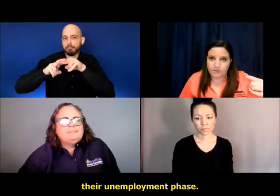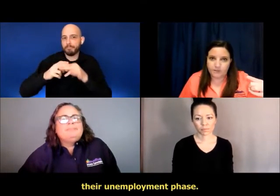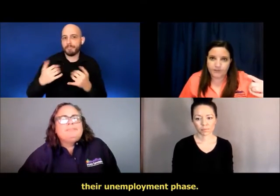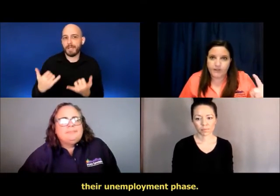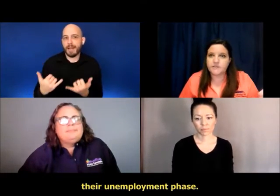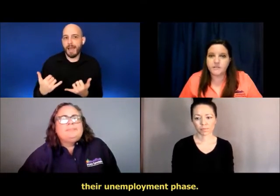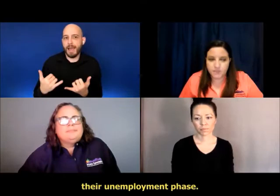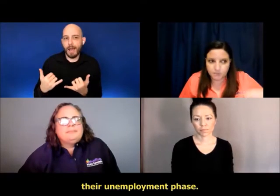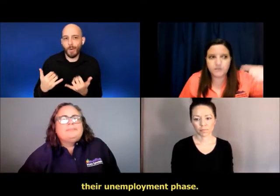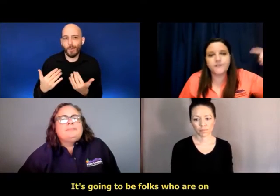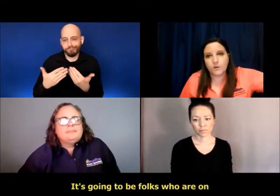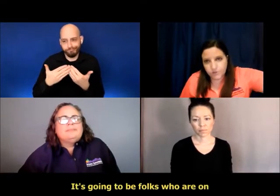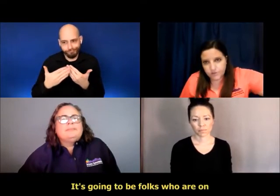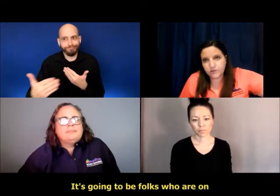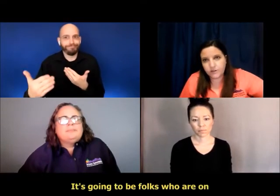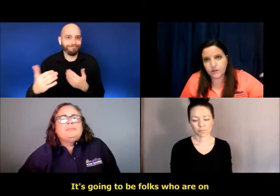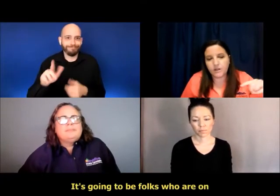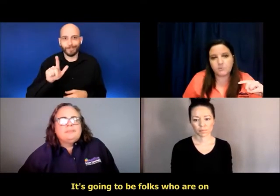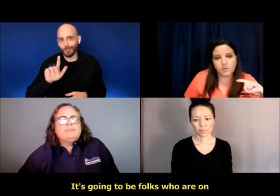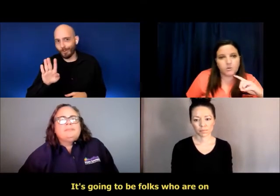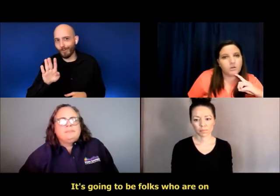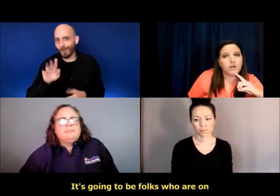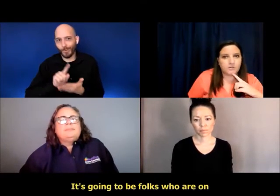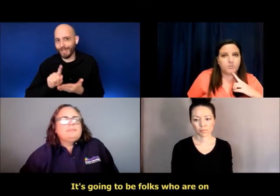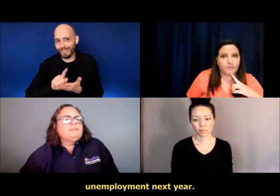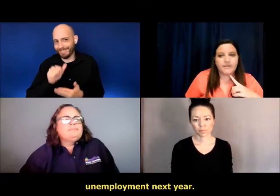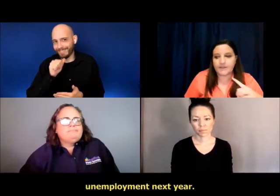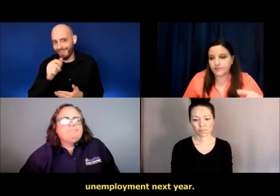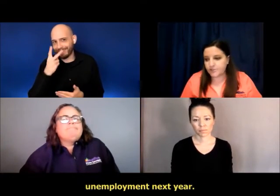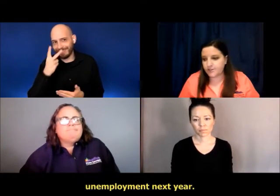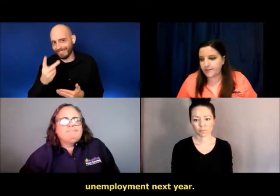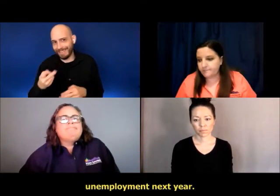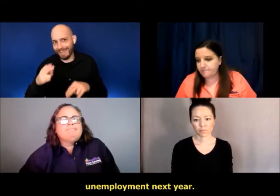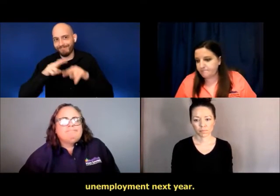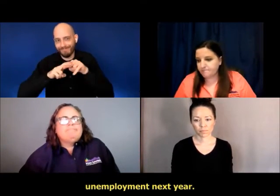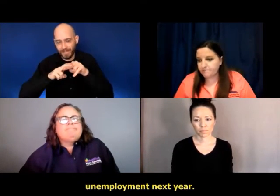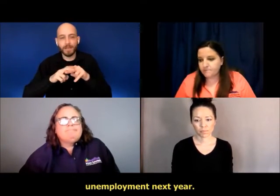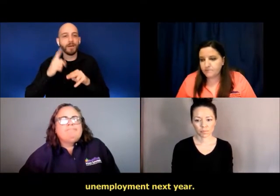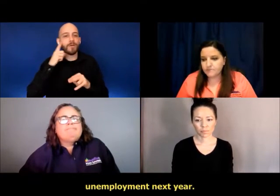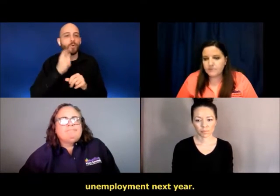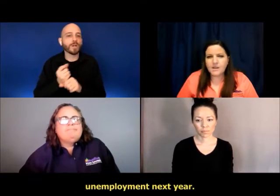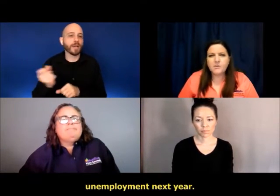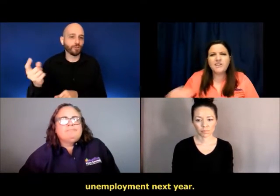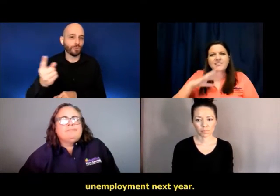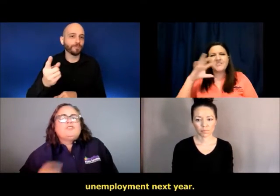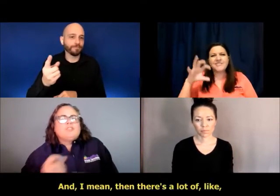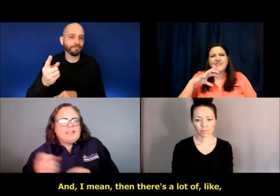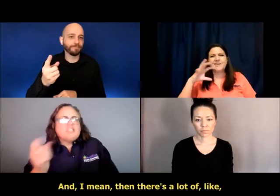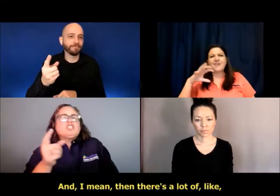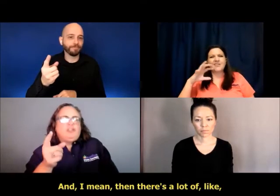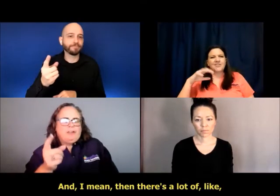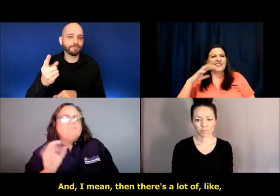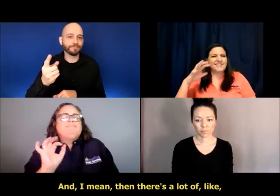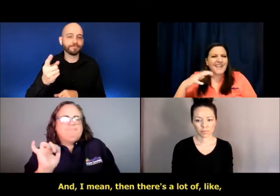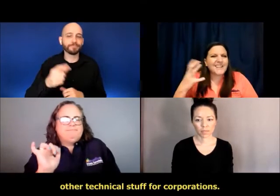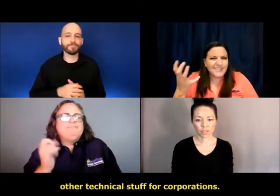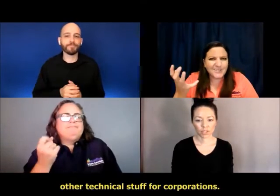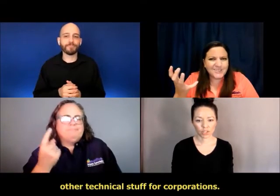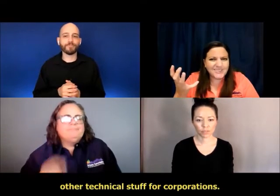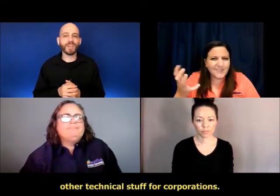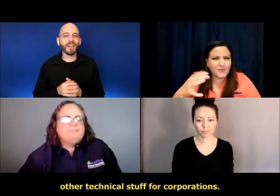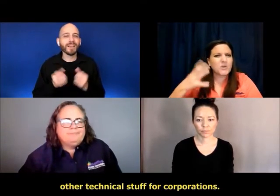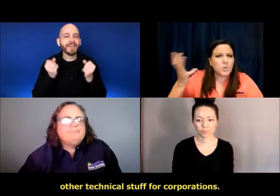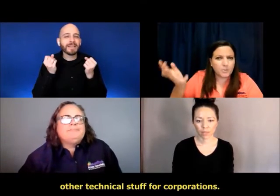unemployment phase. It's going to be folks, um, who are on employment next year. I mean, and there's a lot of other like